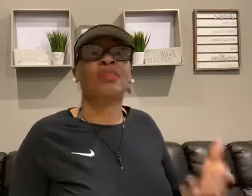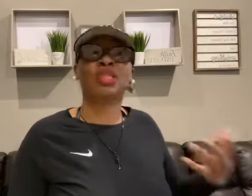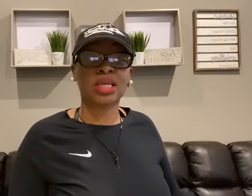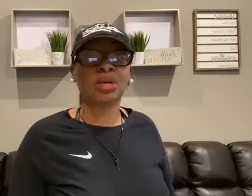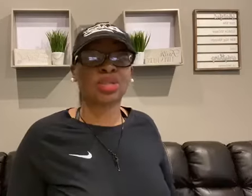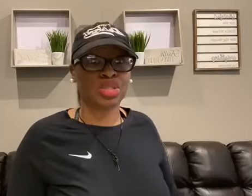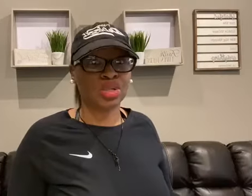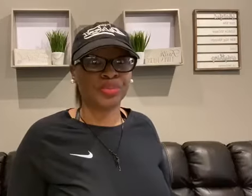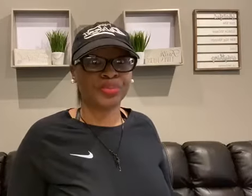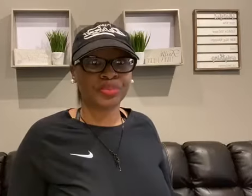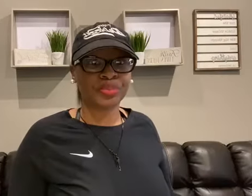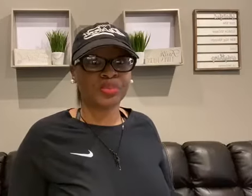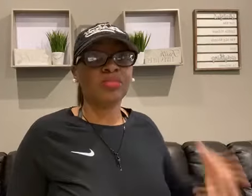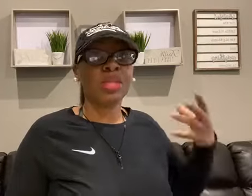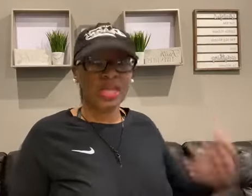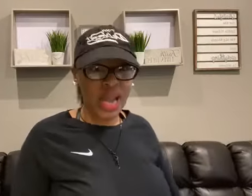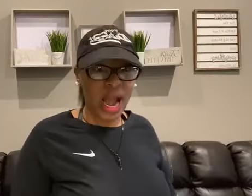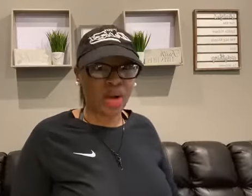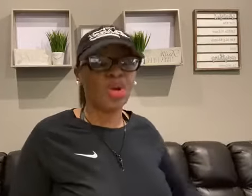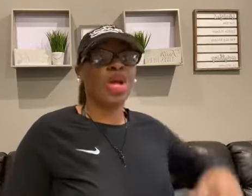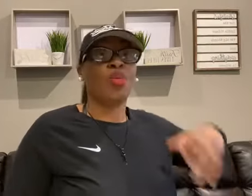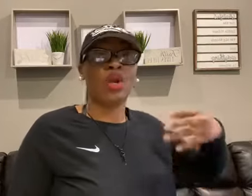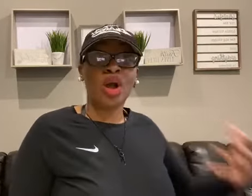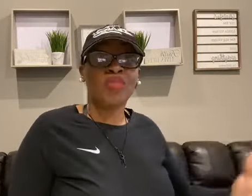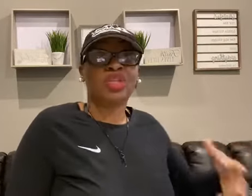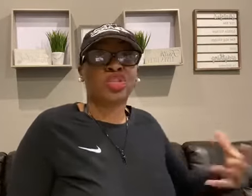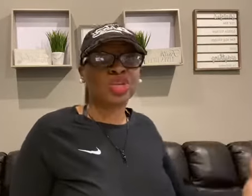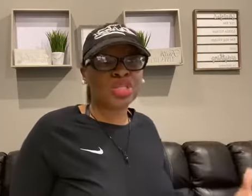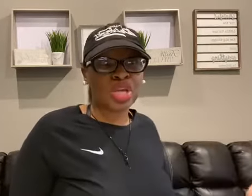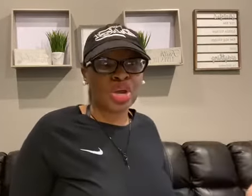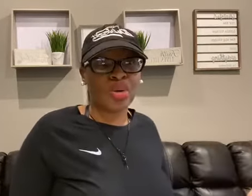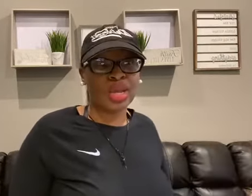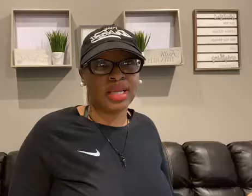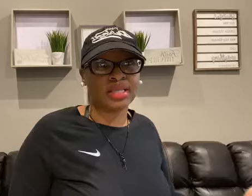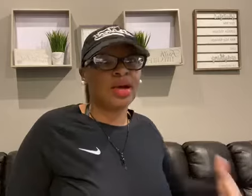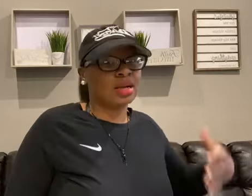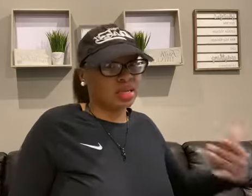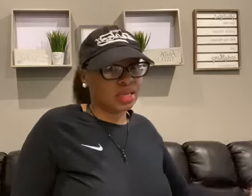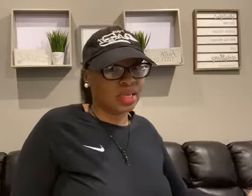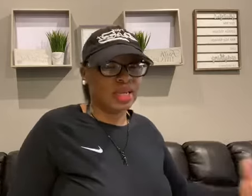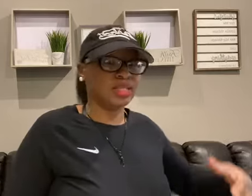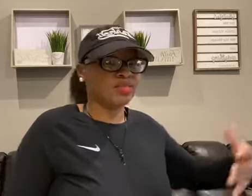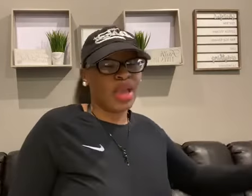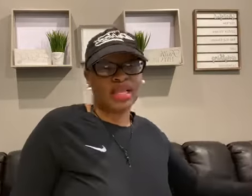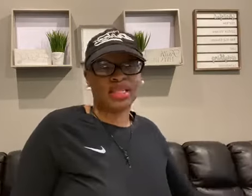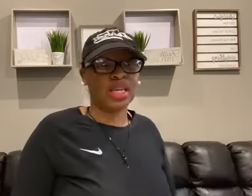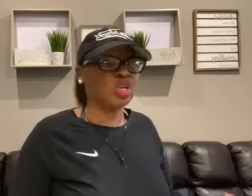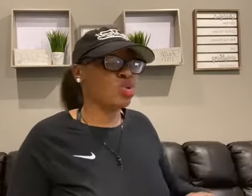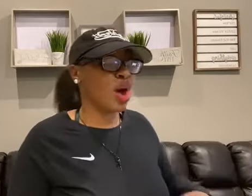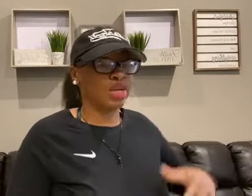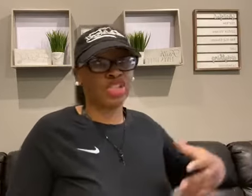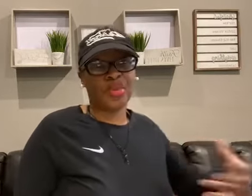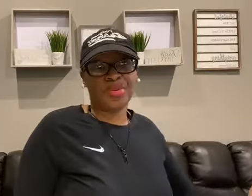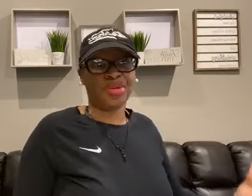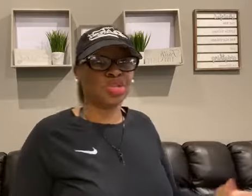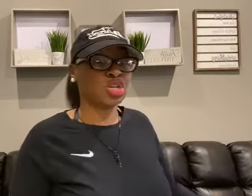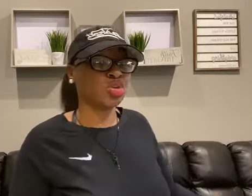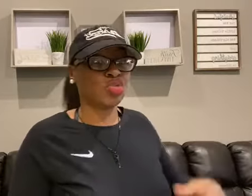same skill as you. Now we know that your skill is good. It's amazing. You know how to sharpen your skill,